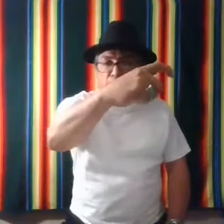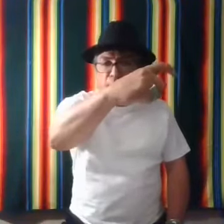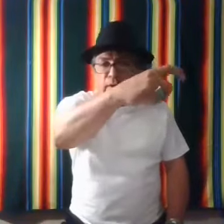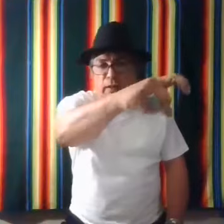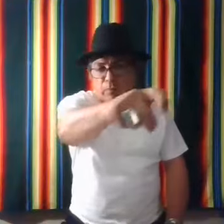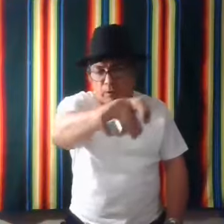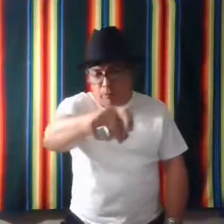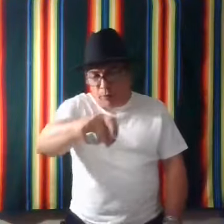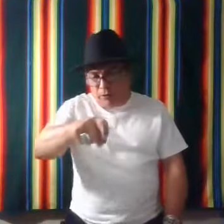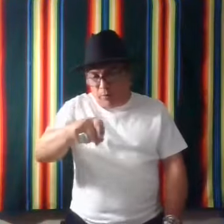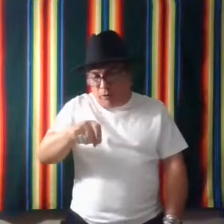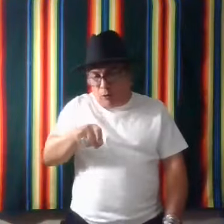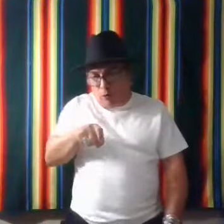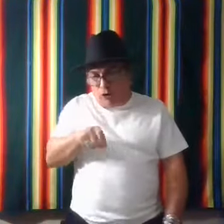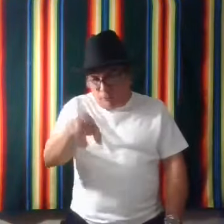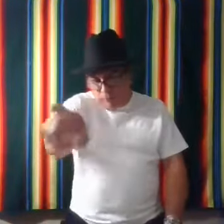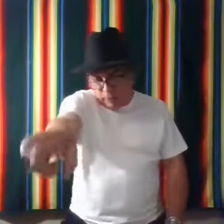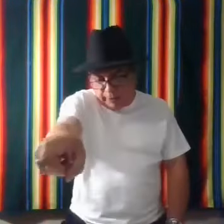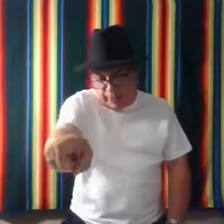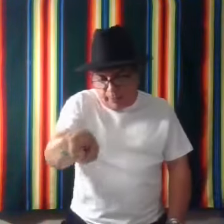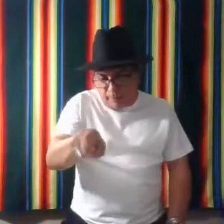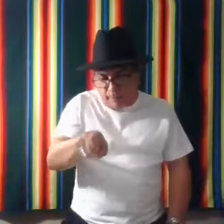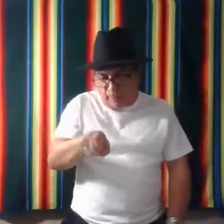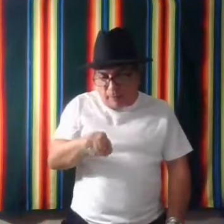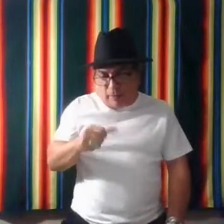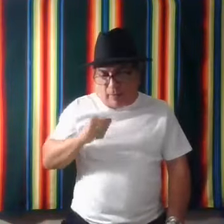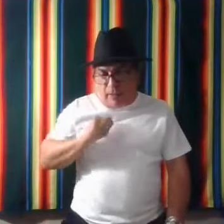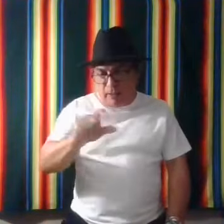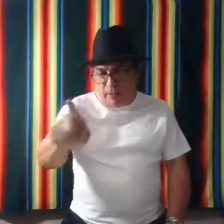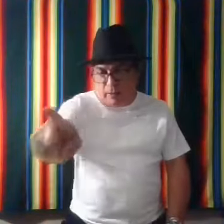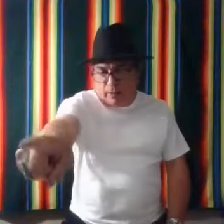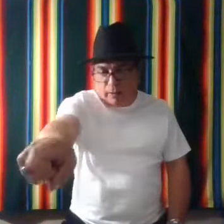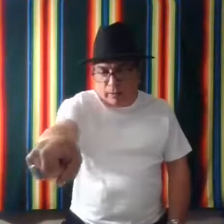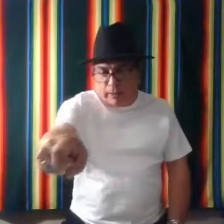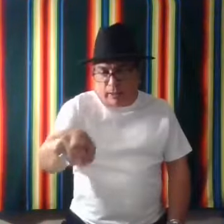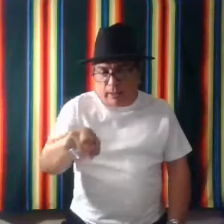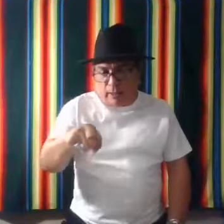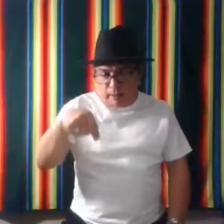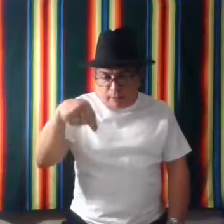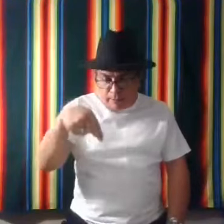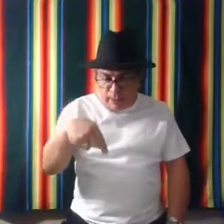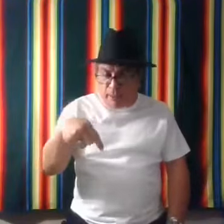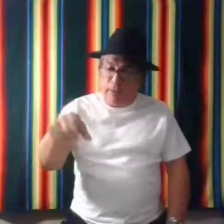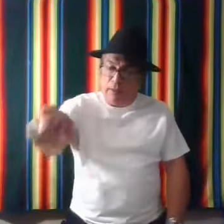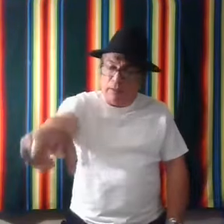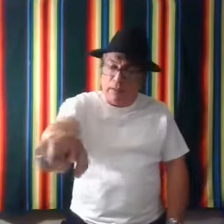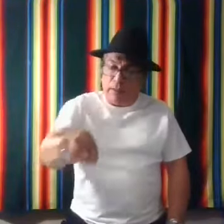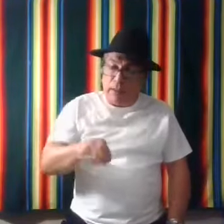and pull something towards you. Take, I'll take that. Okay.